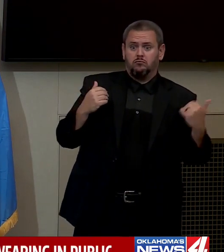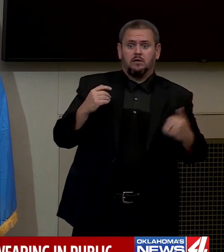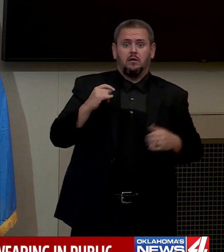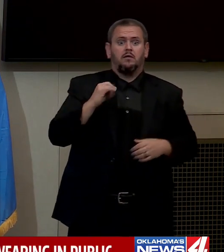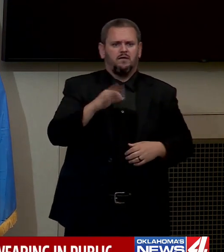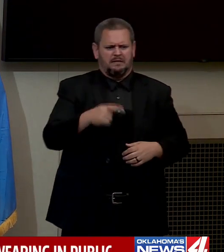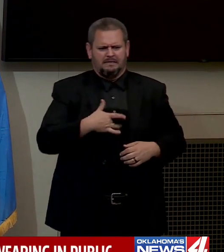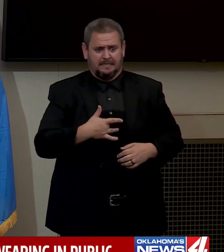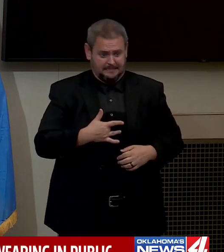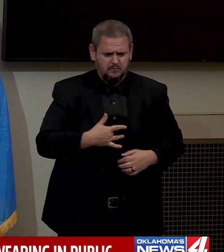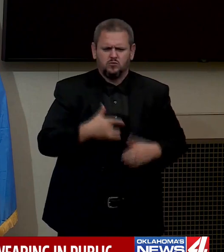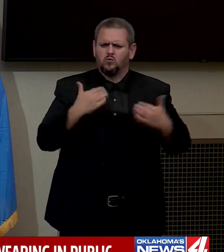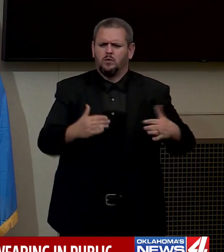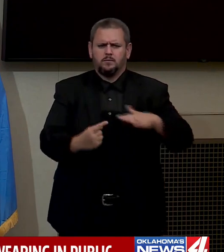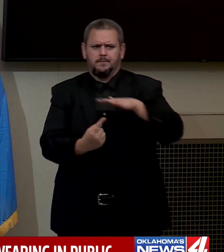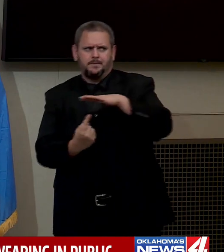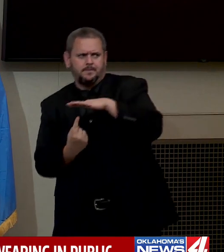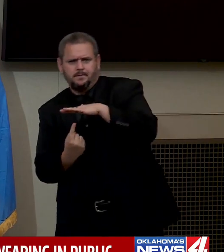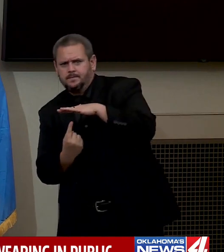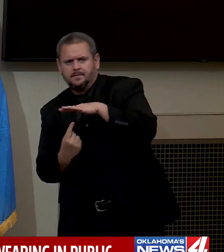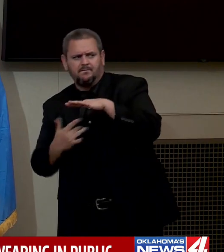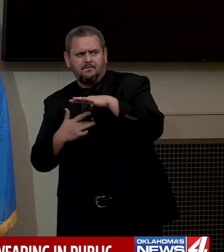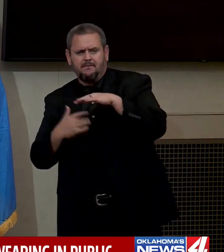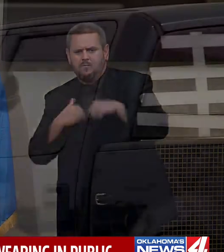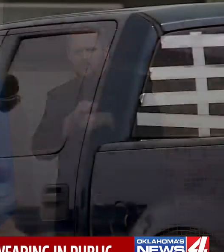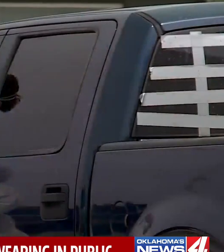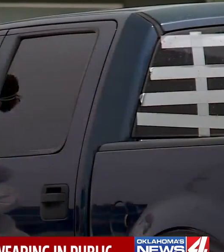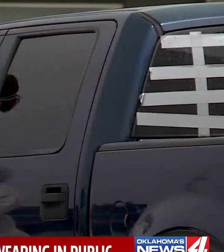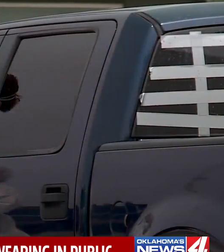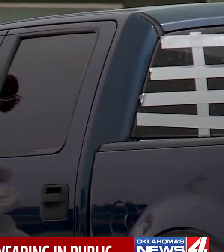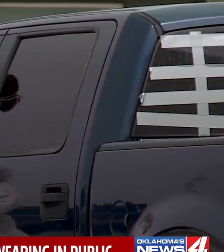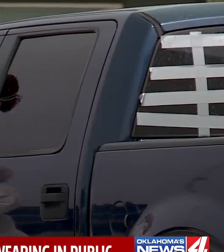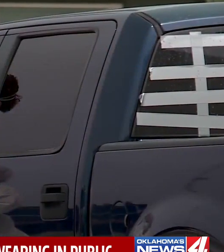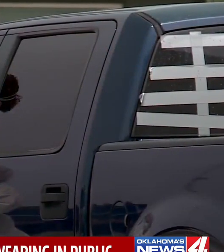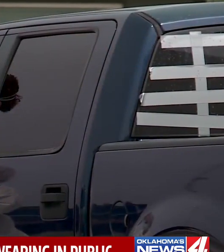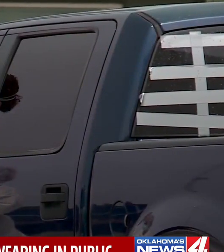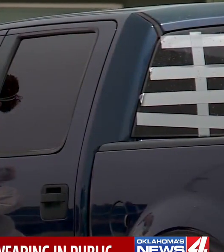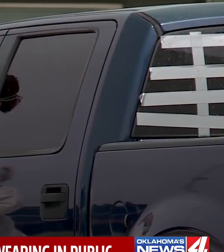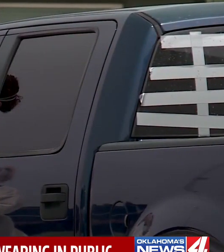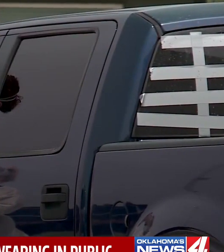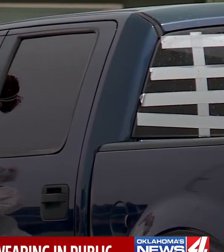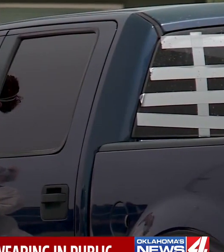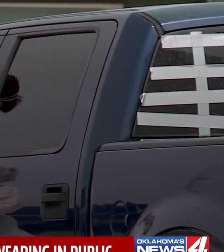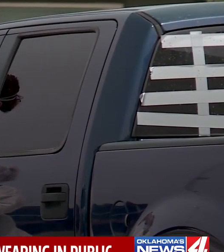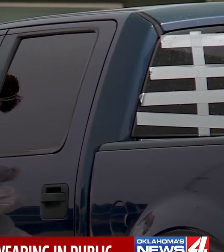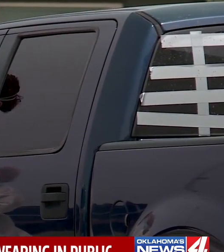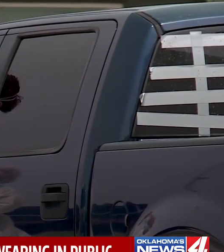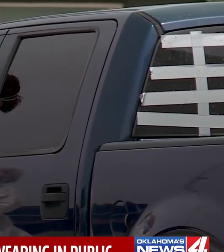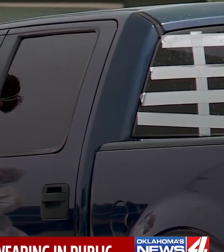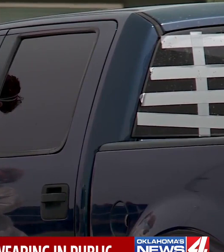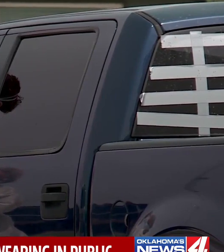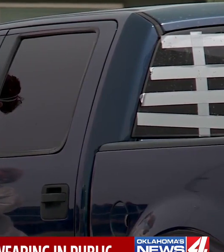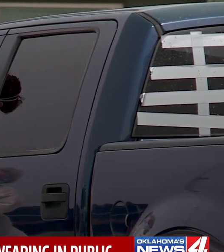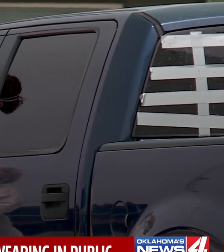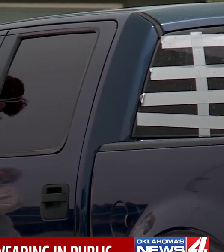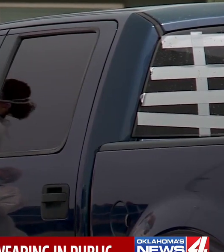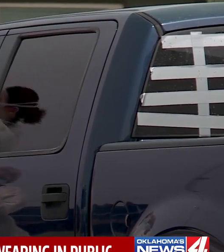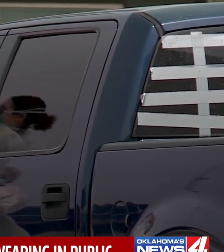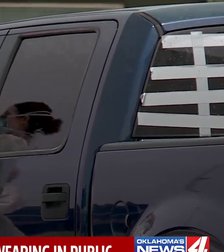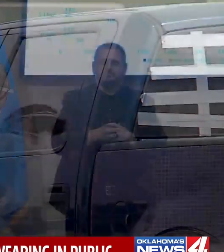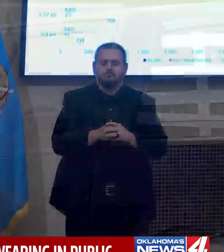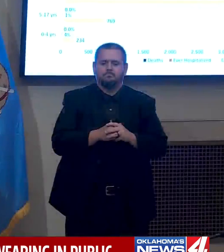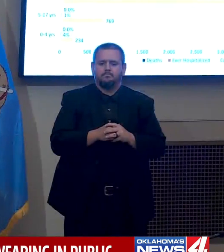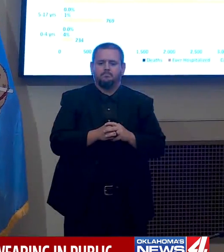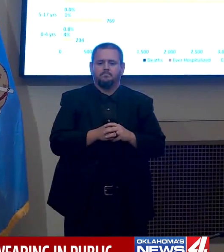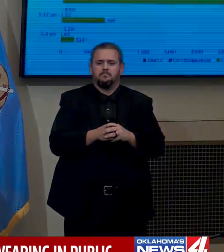testing, and to understand the rate and reason for community spread. Both health officials and the governor with a serious warning ahead of the 4th of July